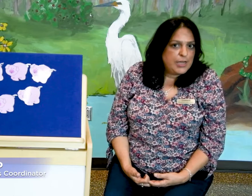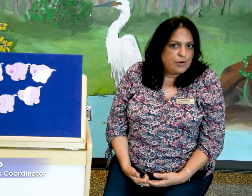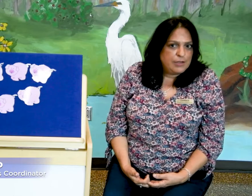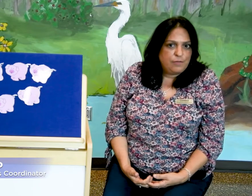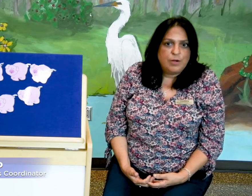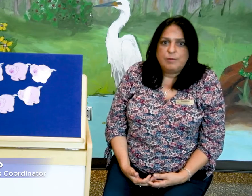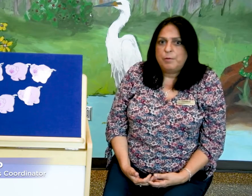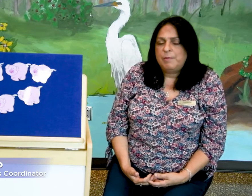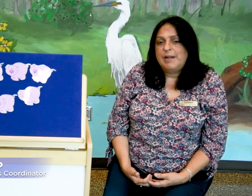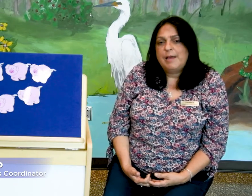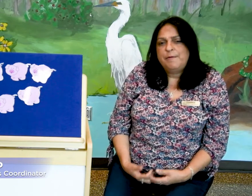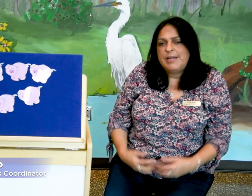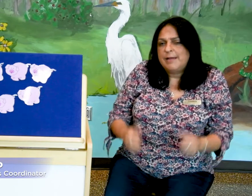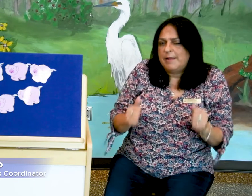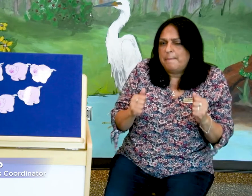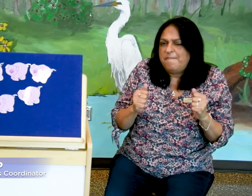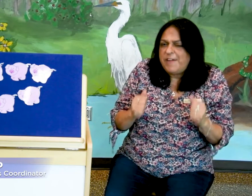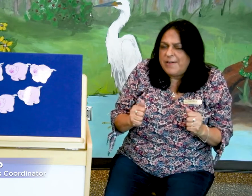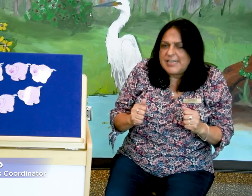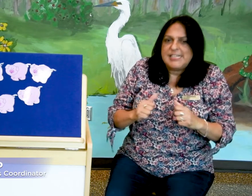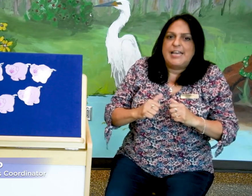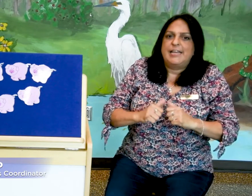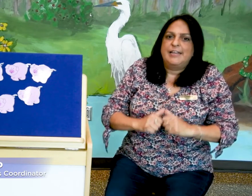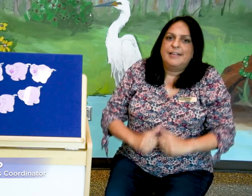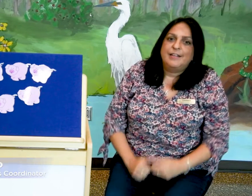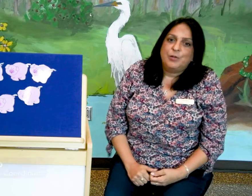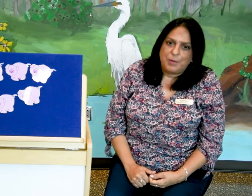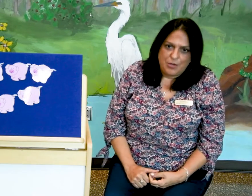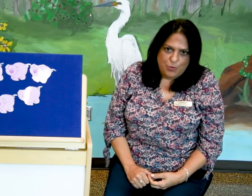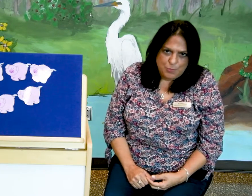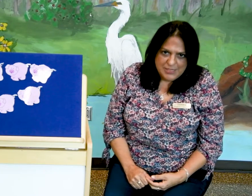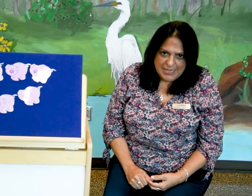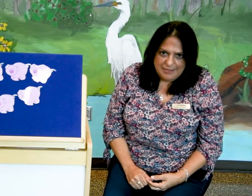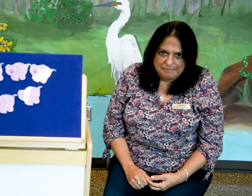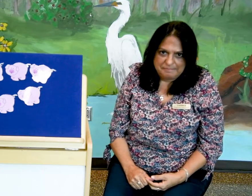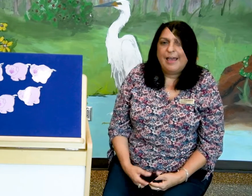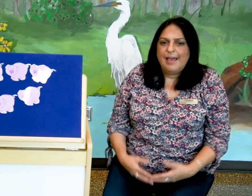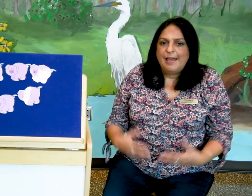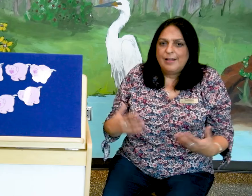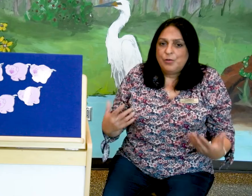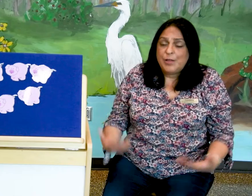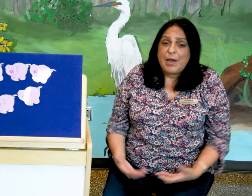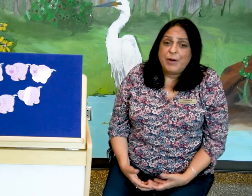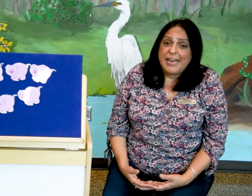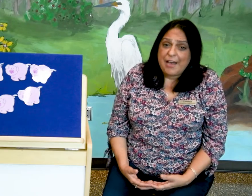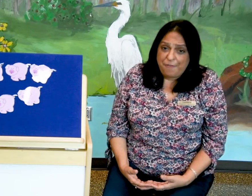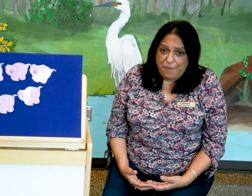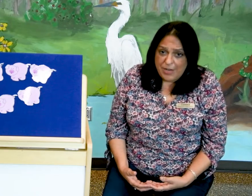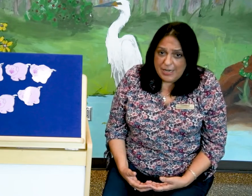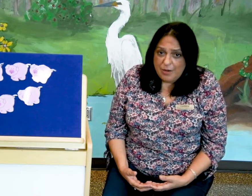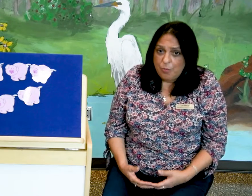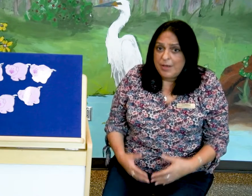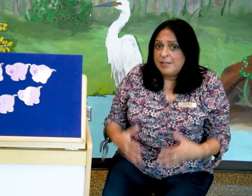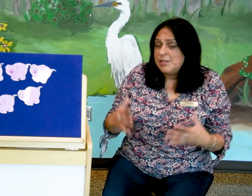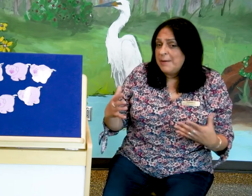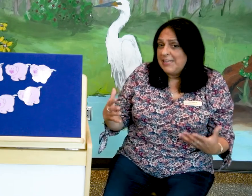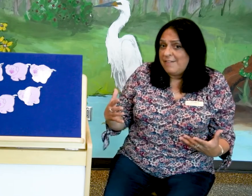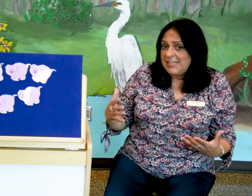at the New York Public Library, and I'm very excited to be in your homes again. Today we're going to have fun with some activities